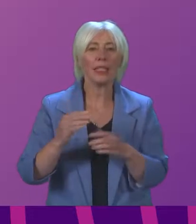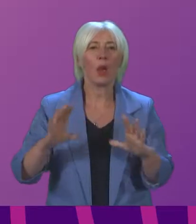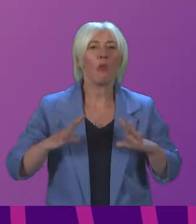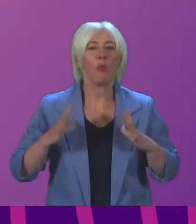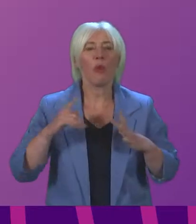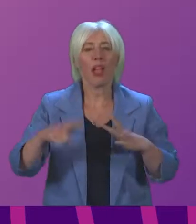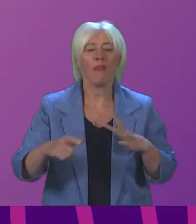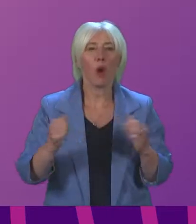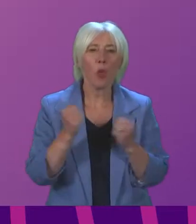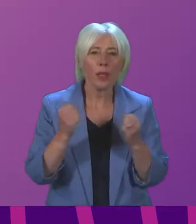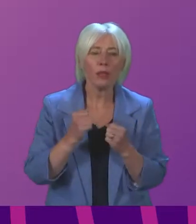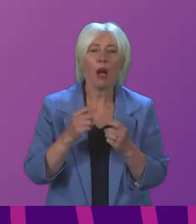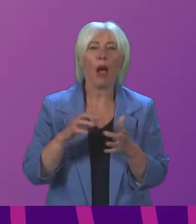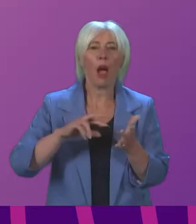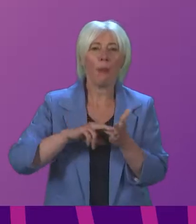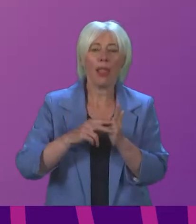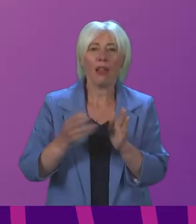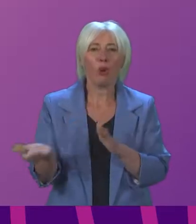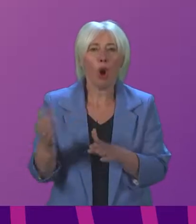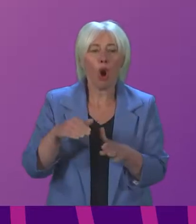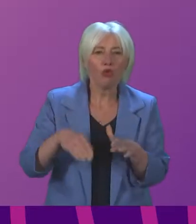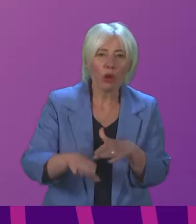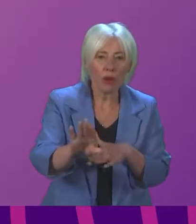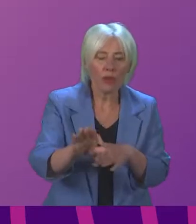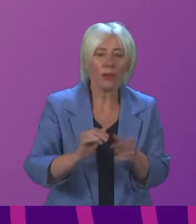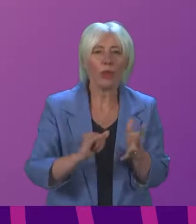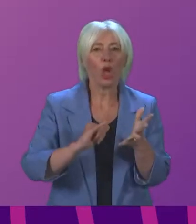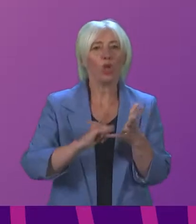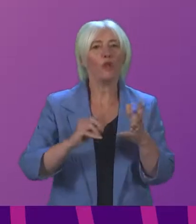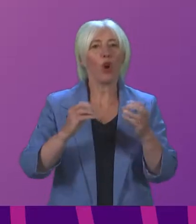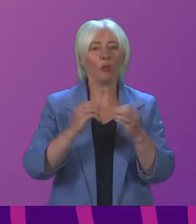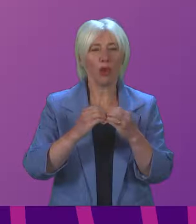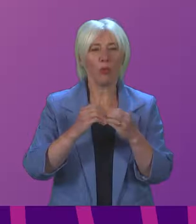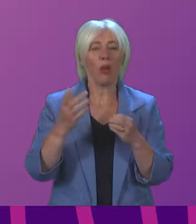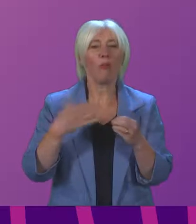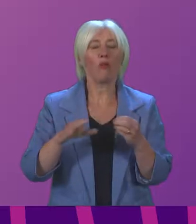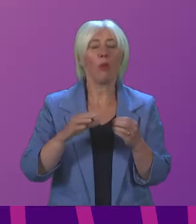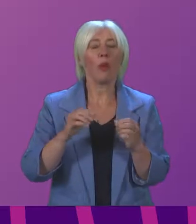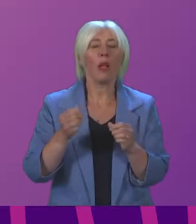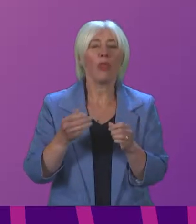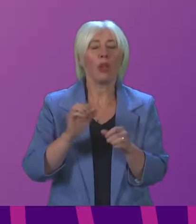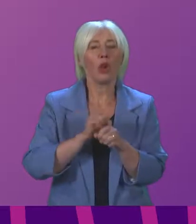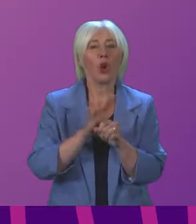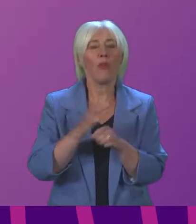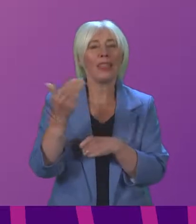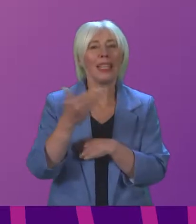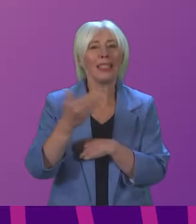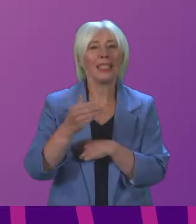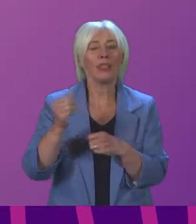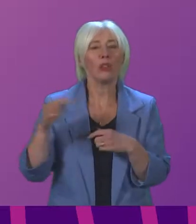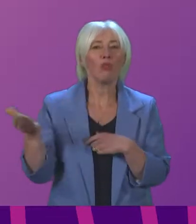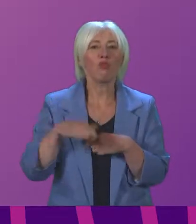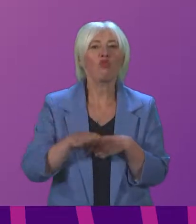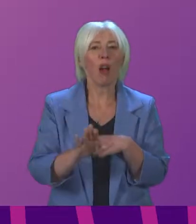recovery. And I call on Siobhan Brown to open the debate on behalf of the COVID-19 Recovery Committee. Around eight minutes please, Ms Brown.